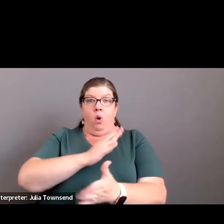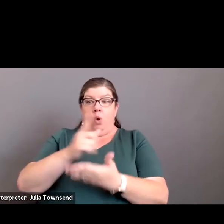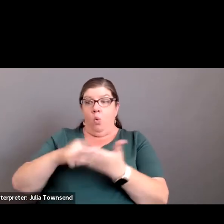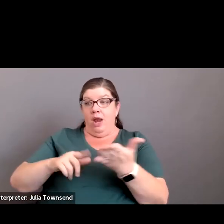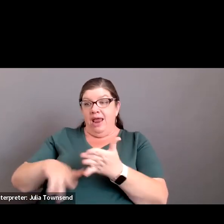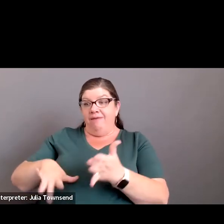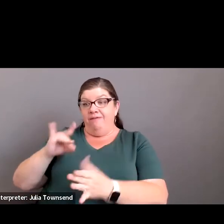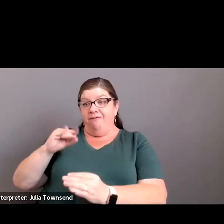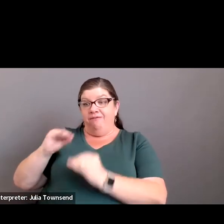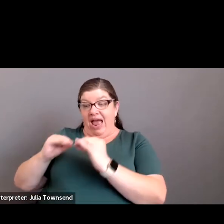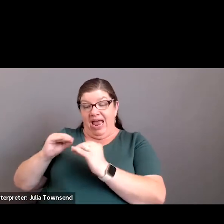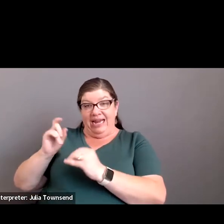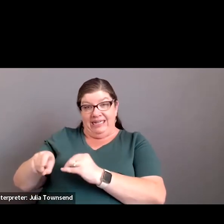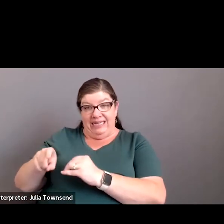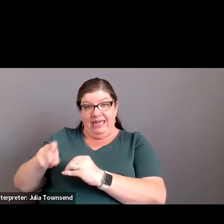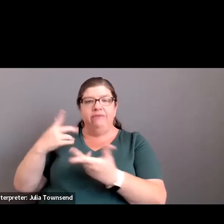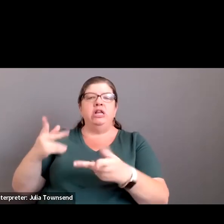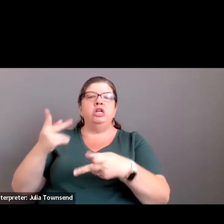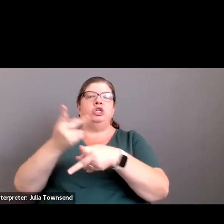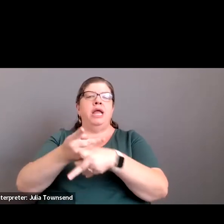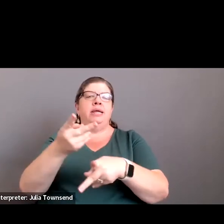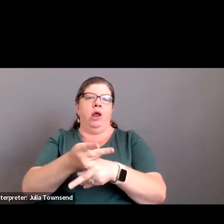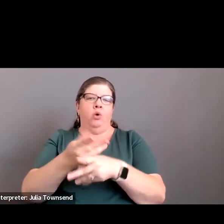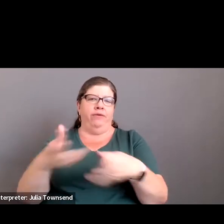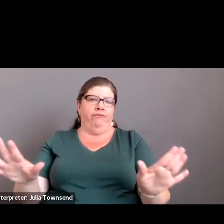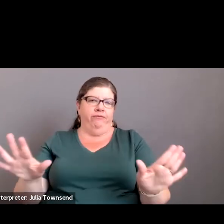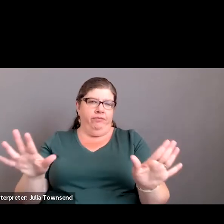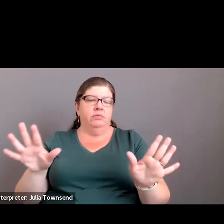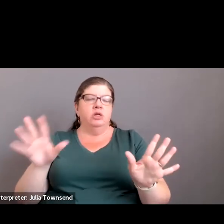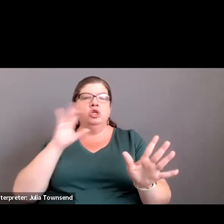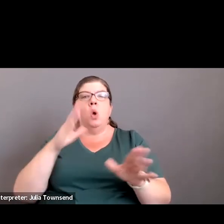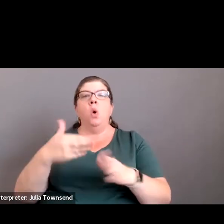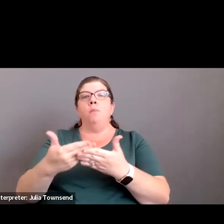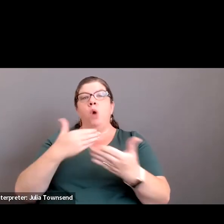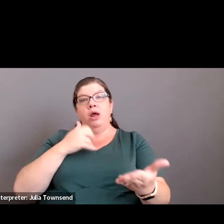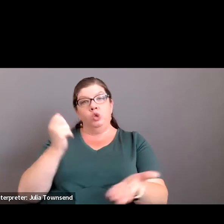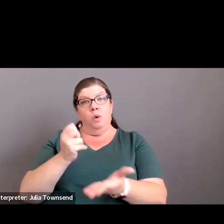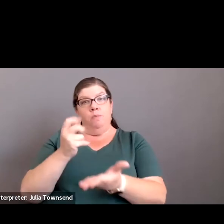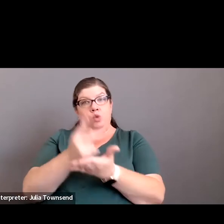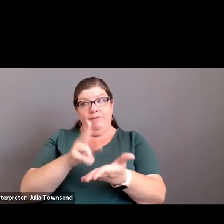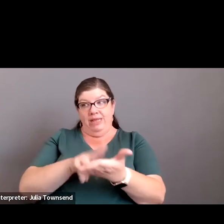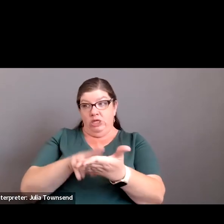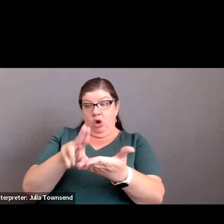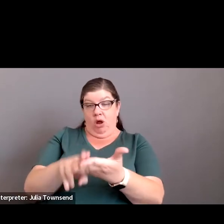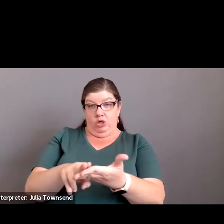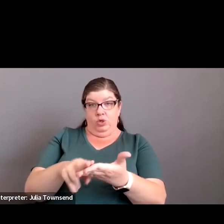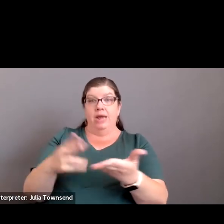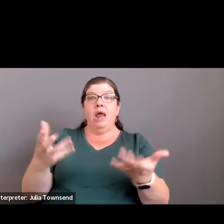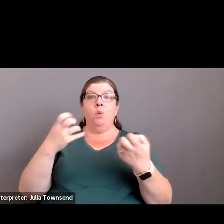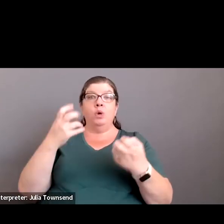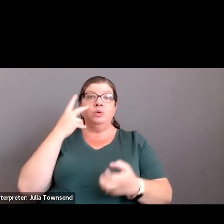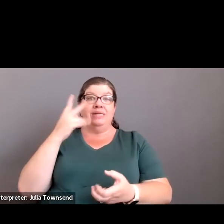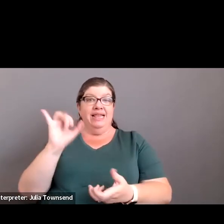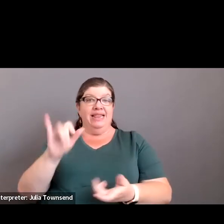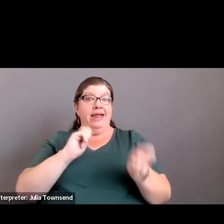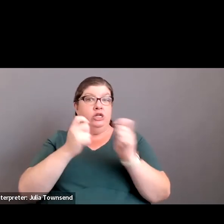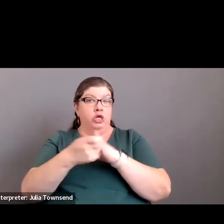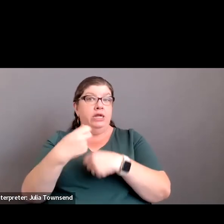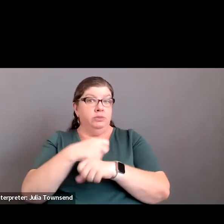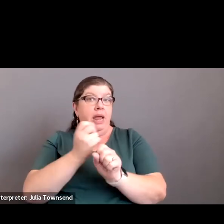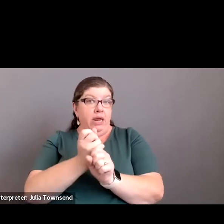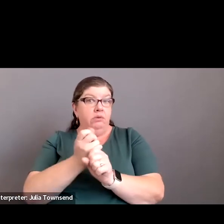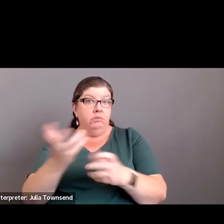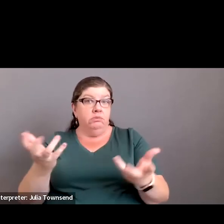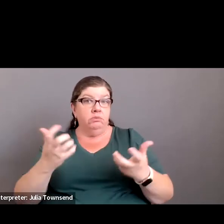finding was, it was taken care of. So prior to approving this contract, I would like to see that change made.